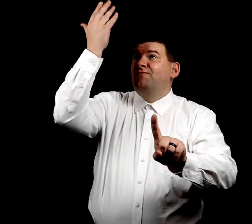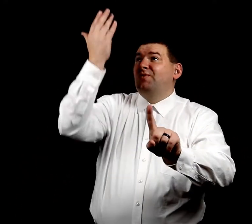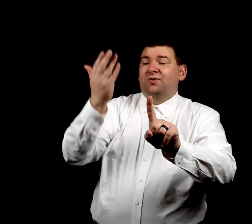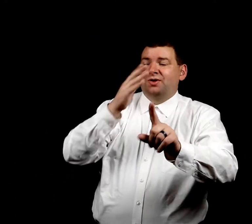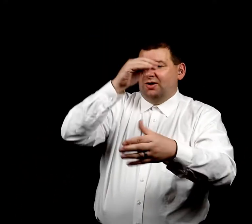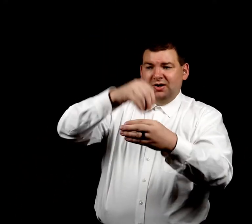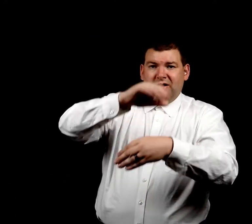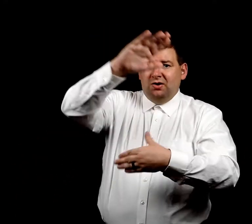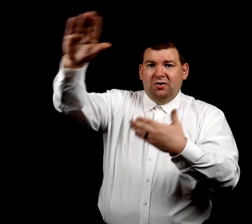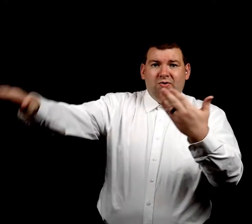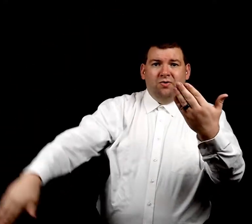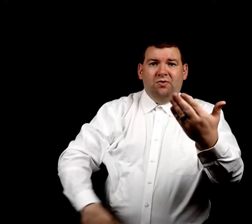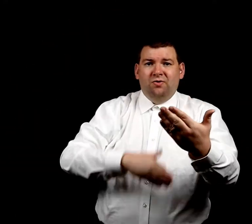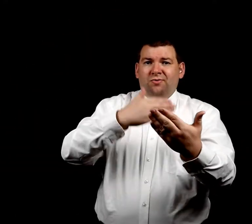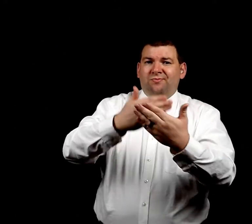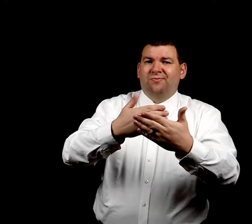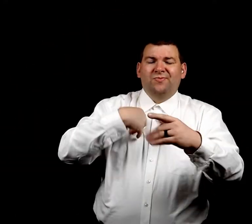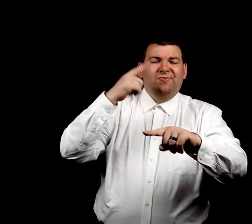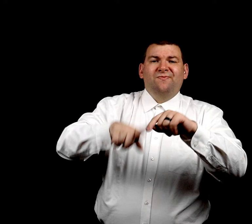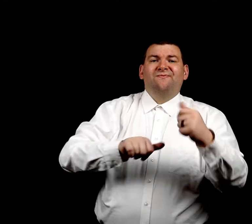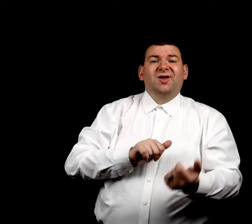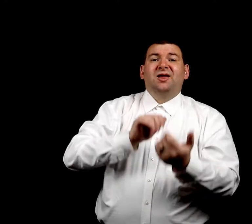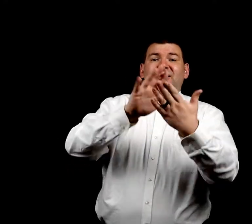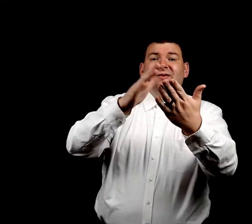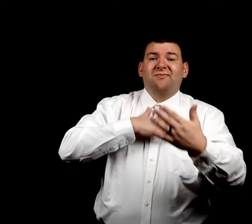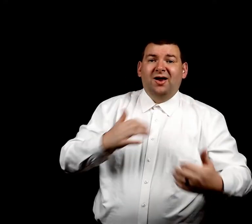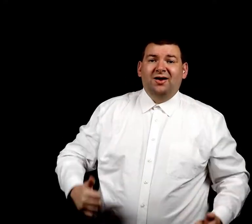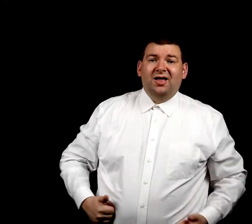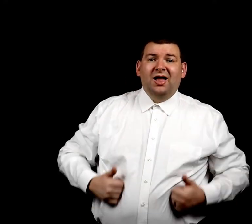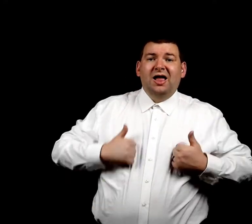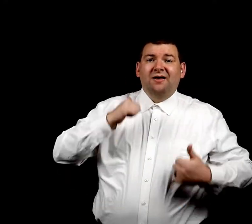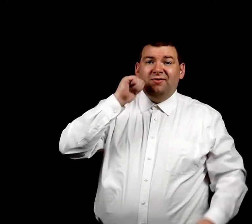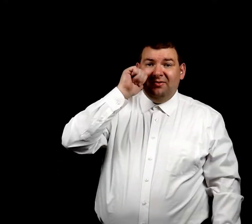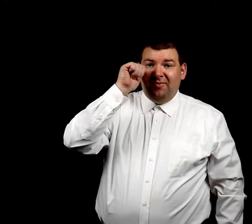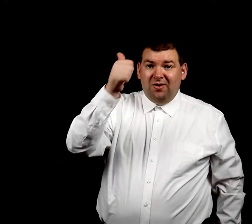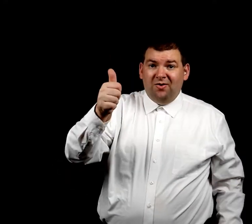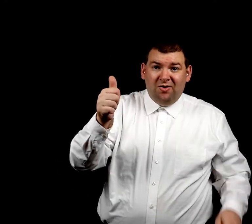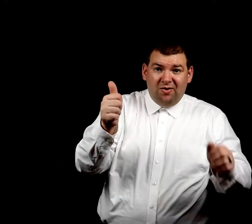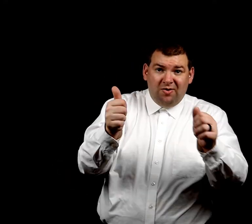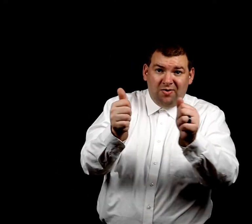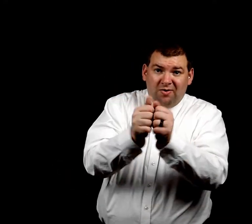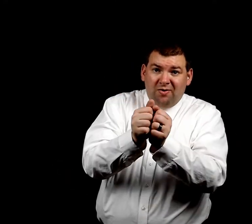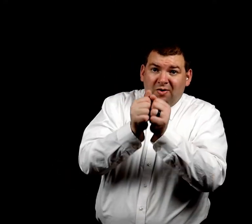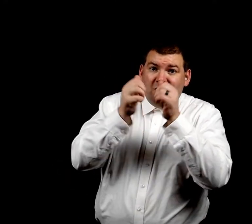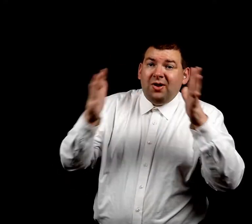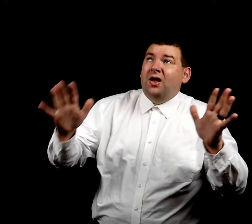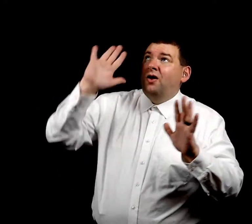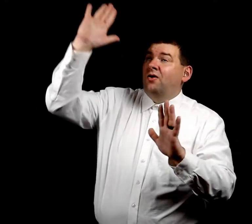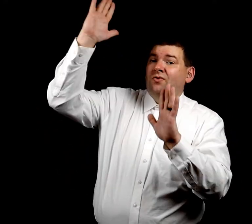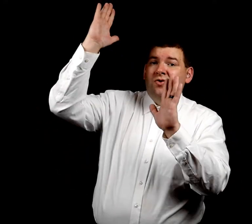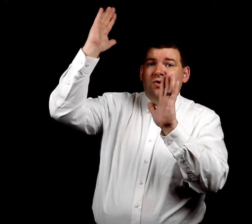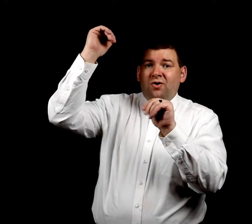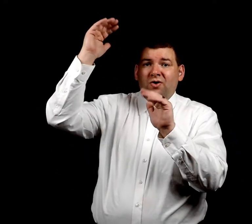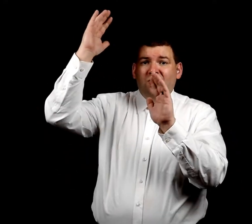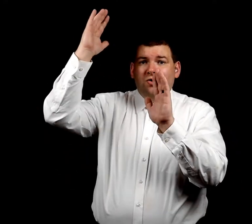if you weren't in it all I couldn't face my life tomorrow Without your